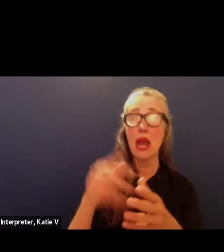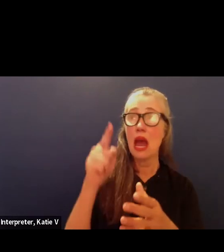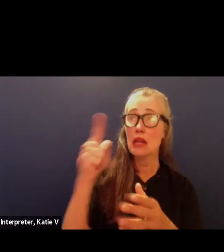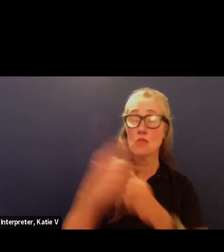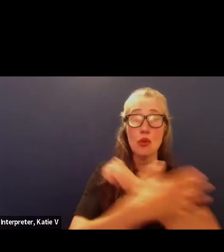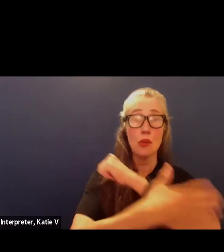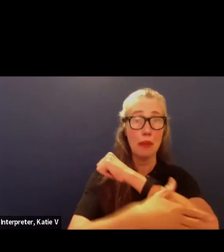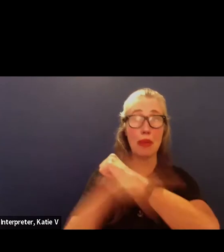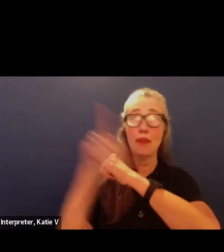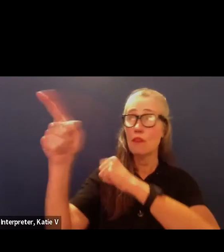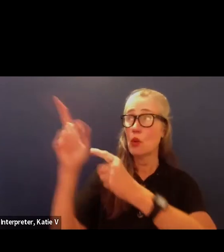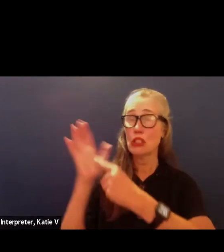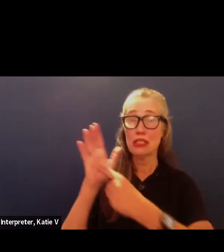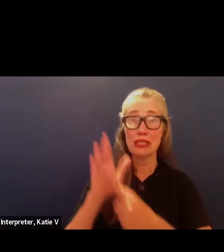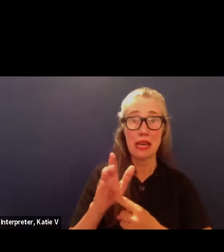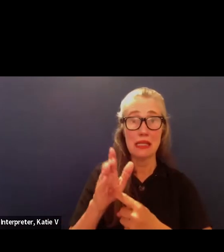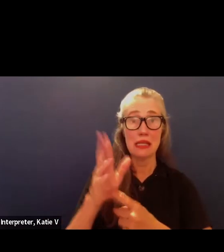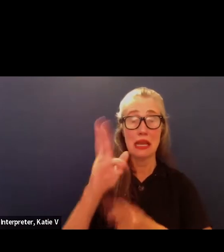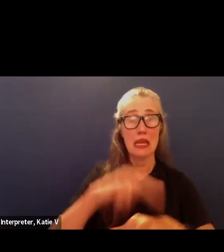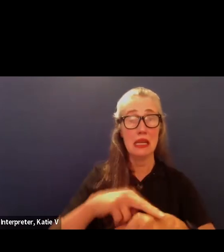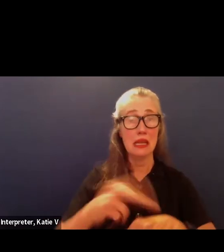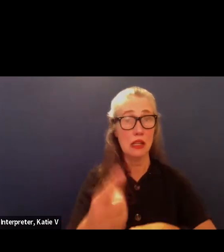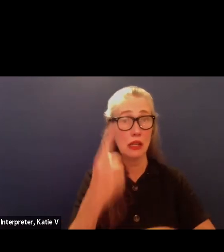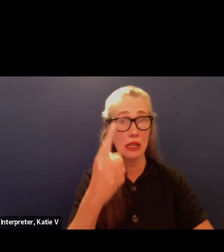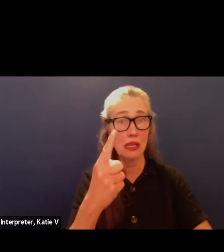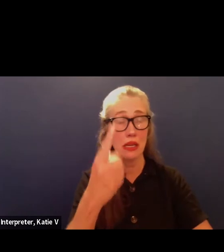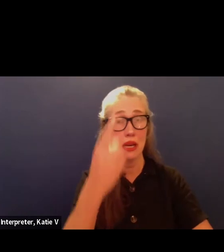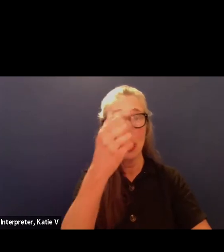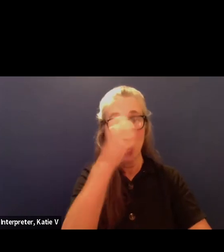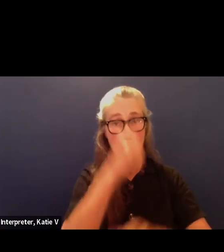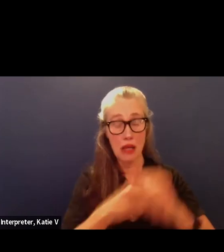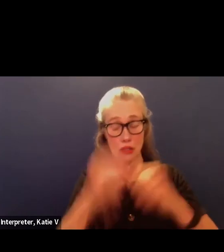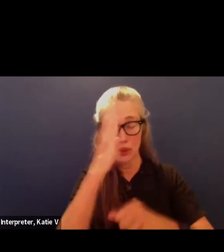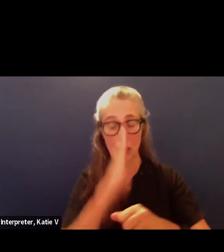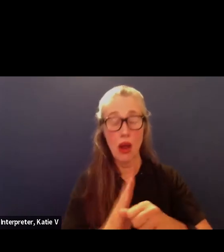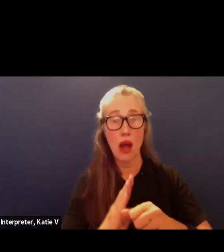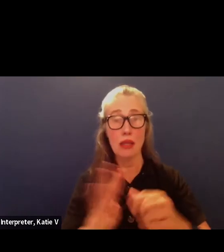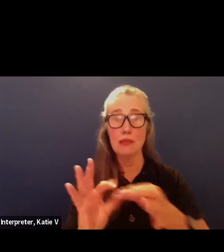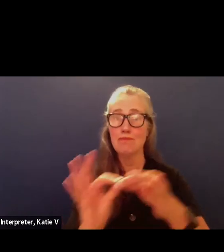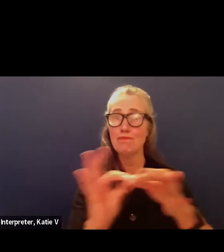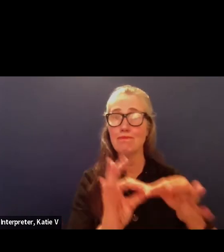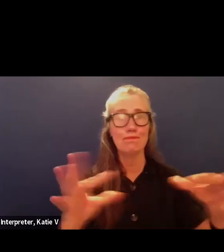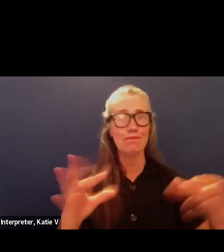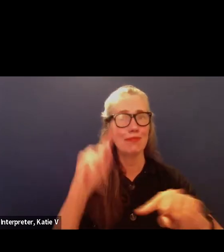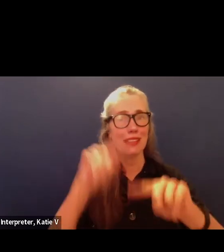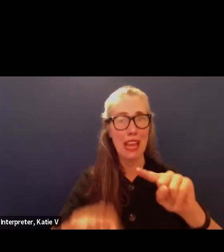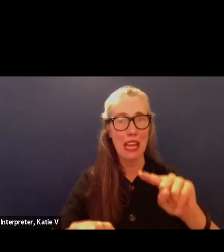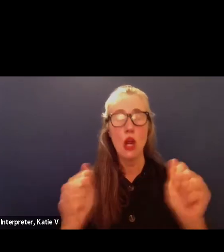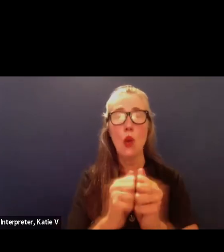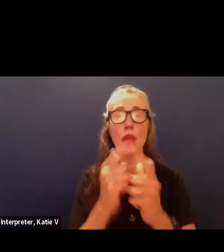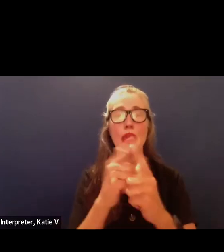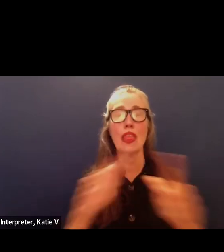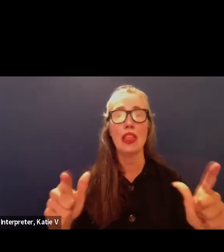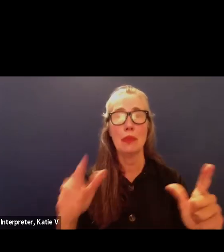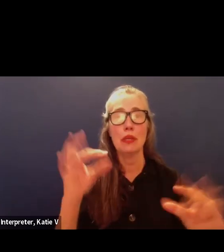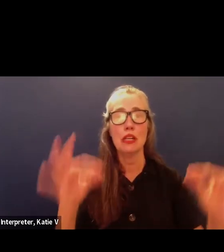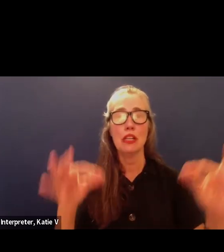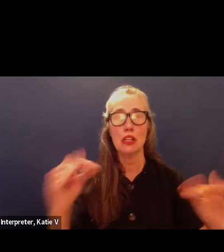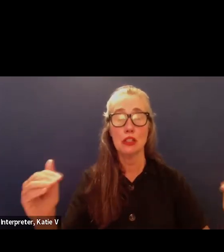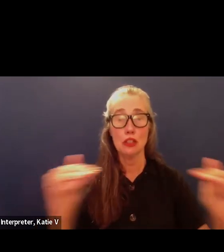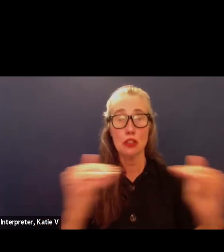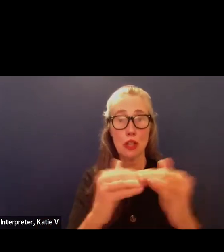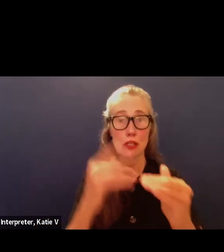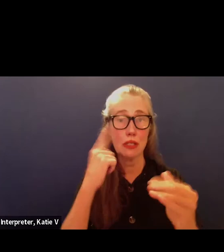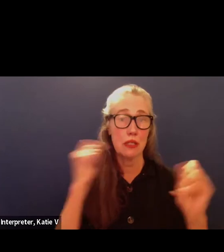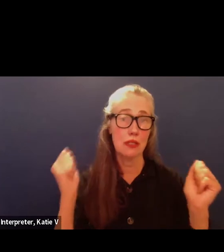and to the republic for which it stands one nation under god indivisible with liberty and justice for all